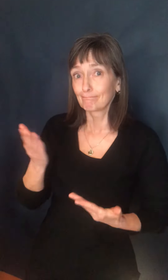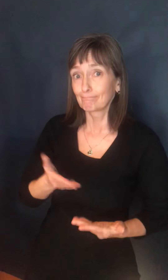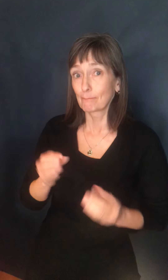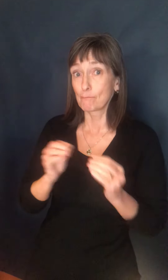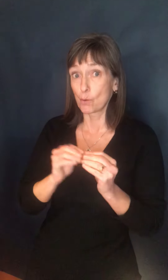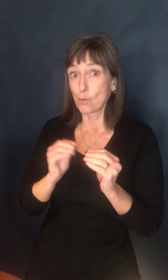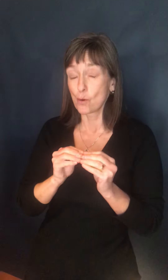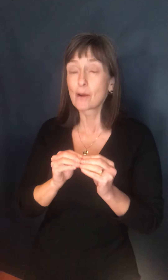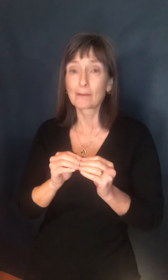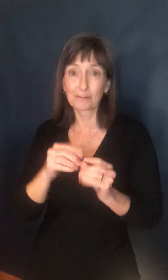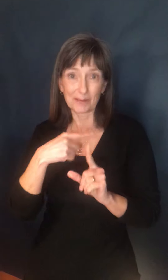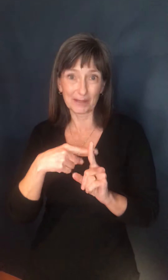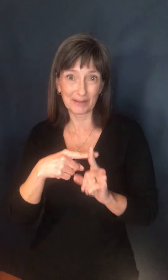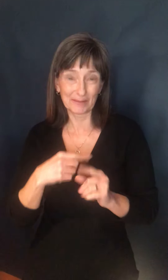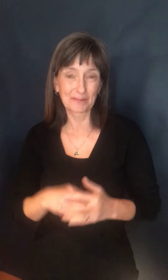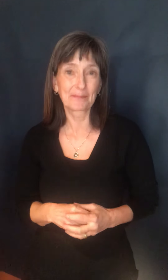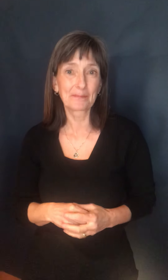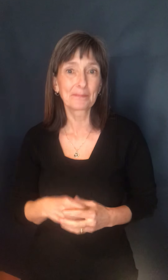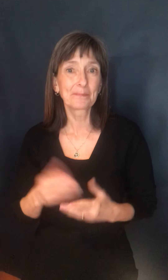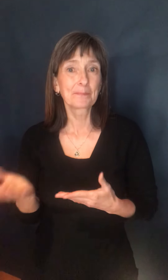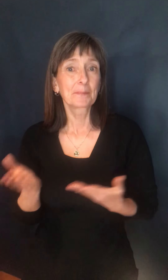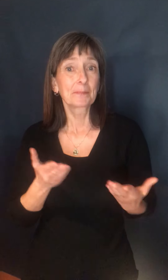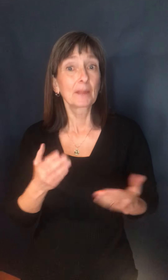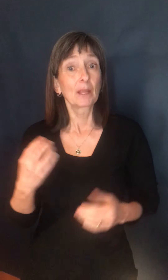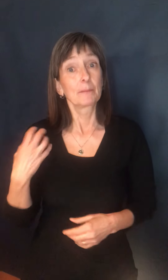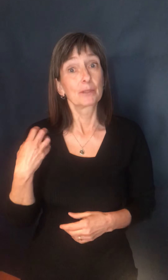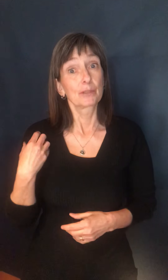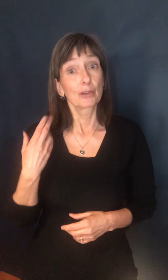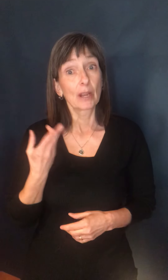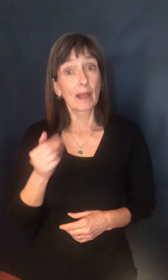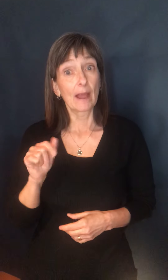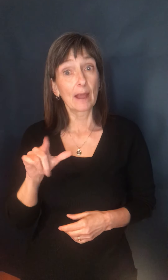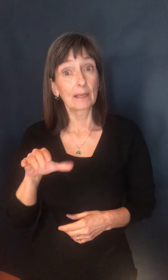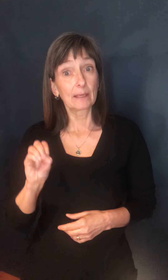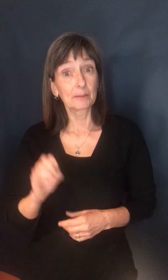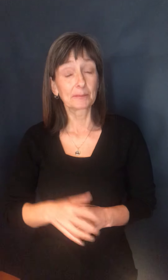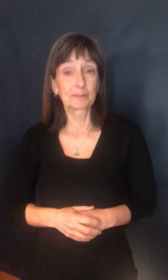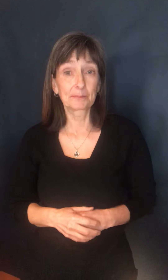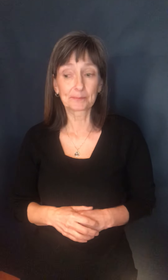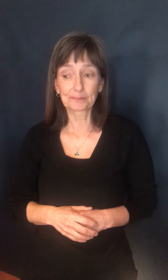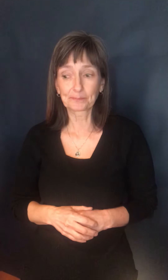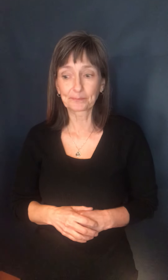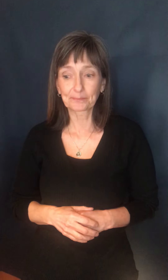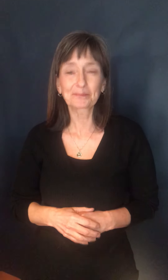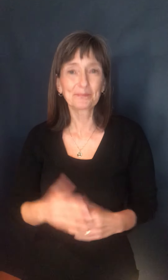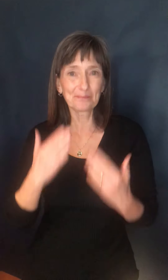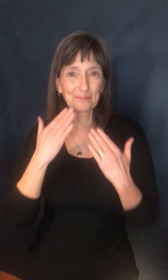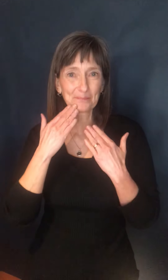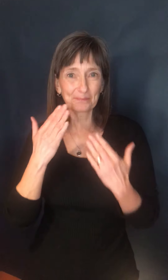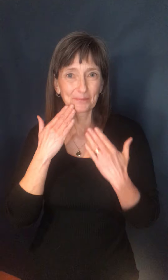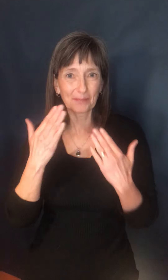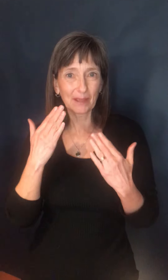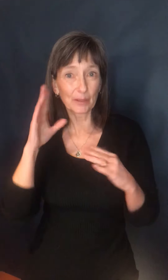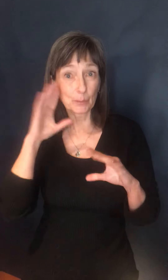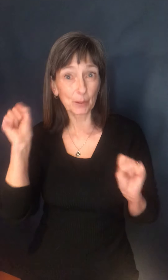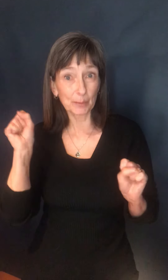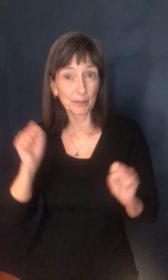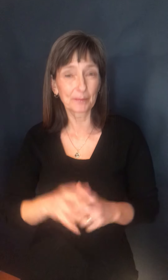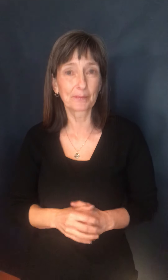Dr. Hagee for some brief remarks. Minister Hagee. Thank you very much, Premier. I just opened